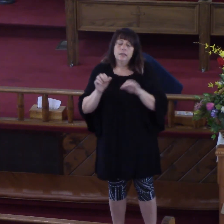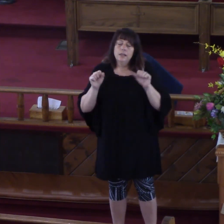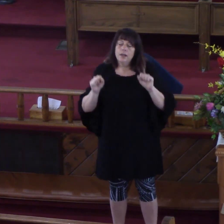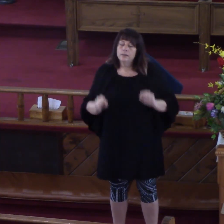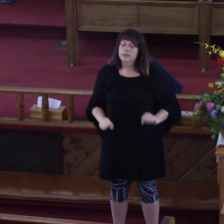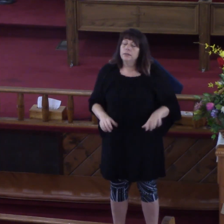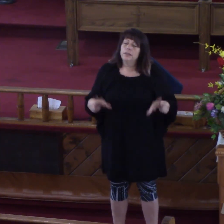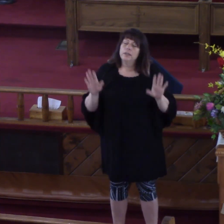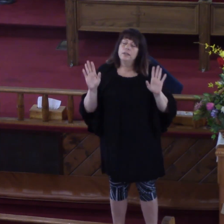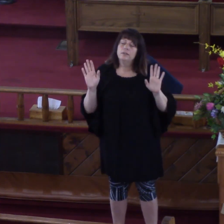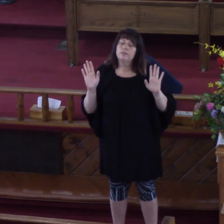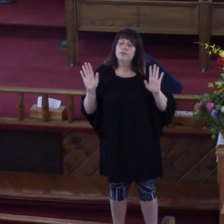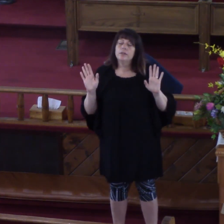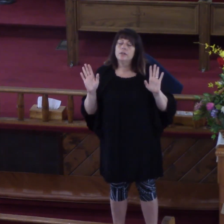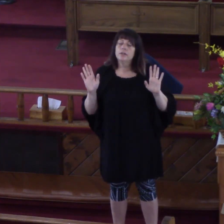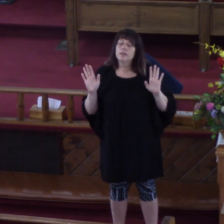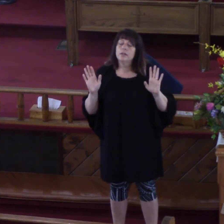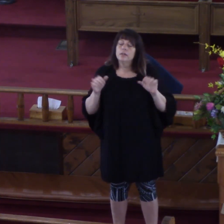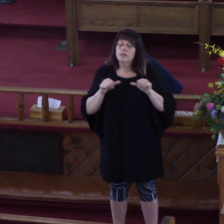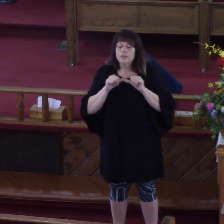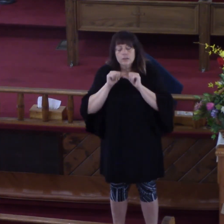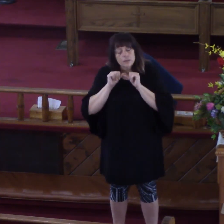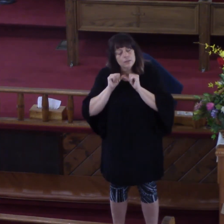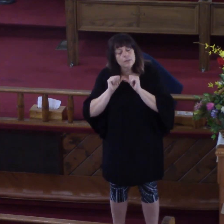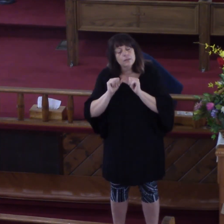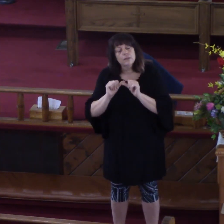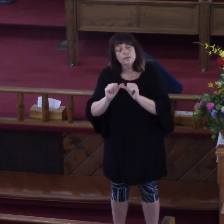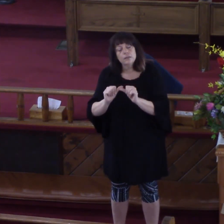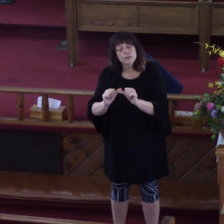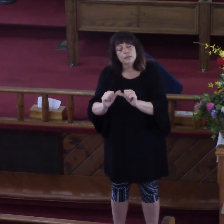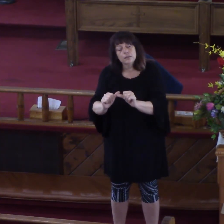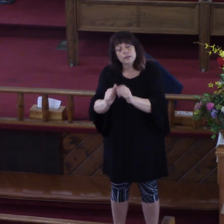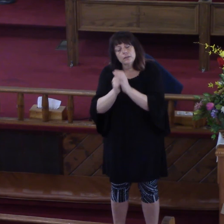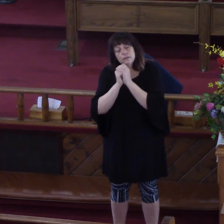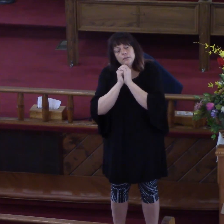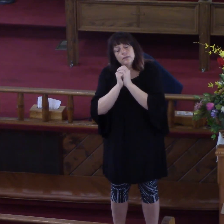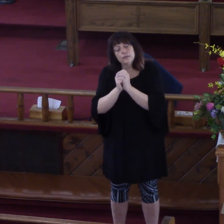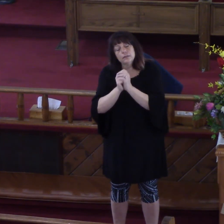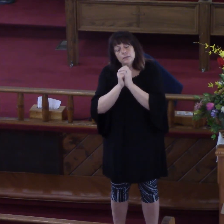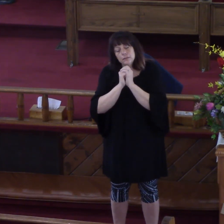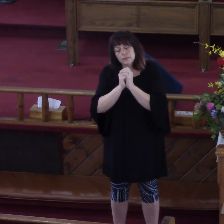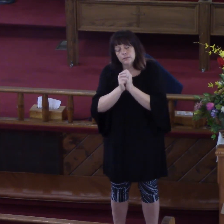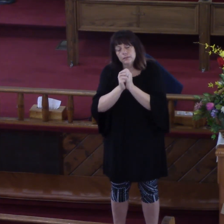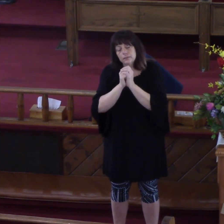ever give up Just pray